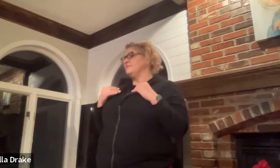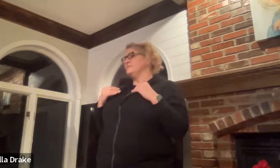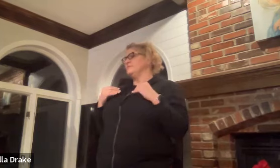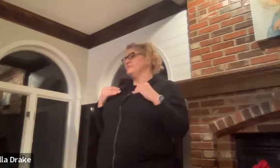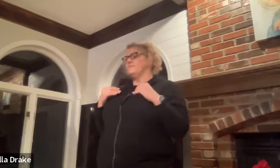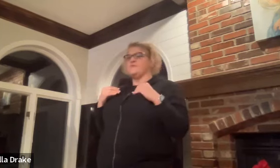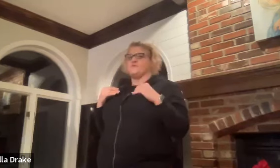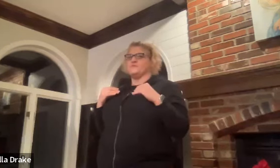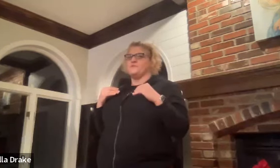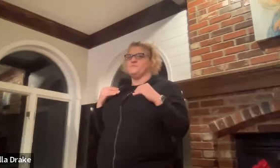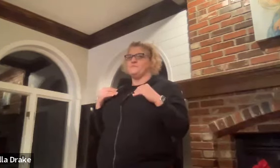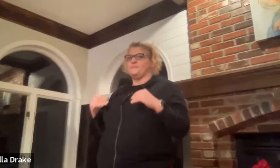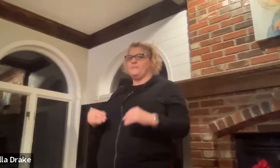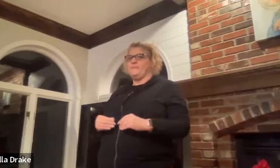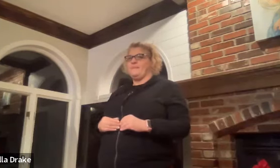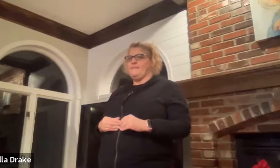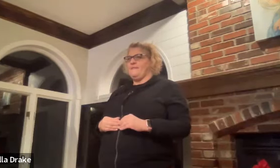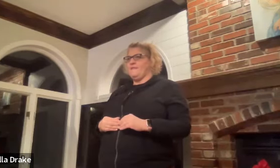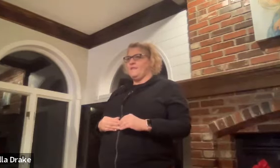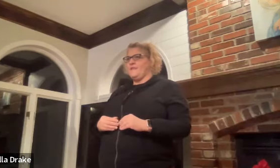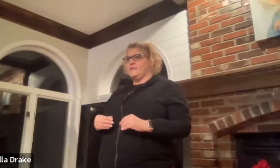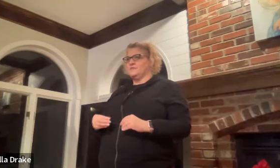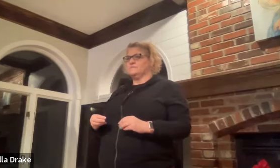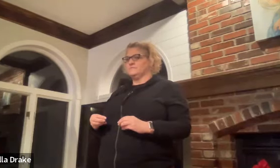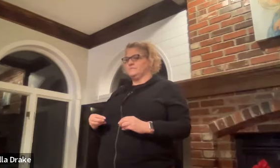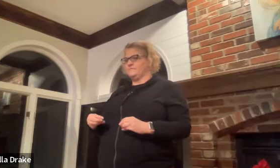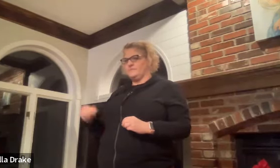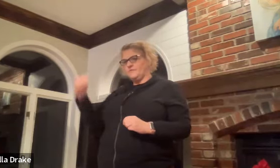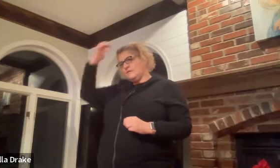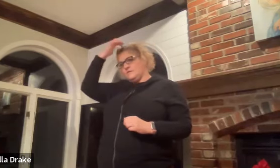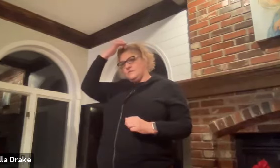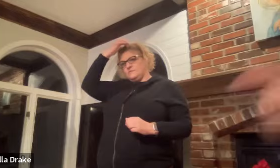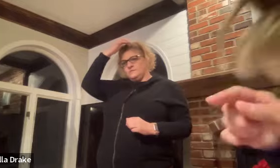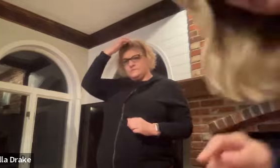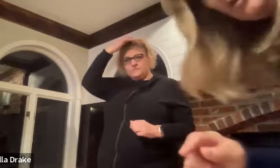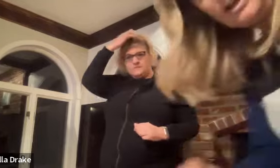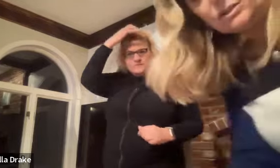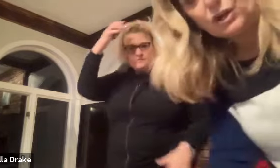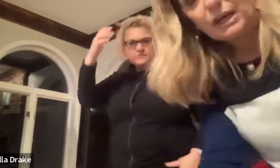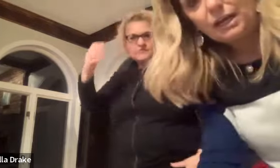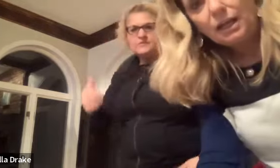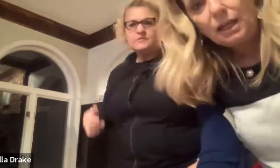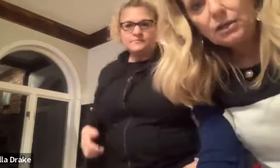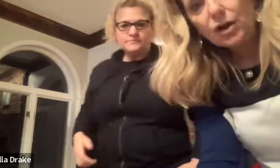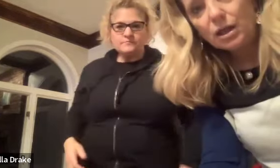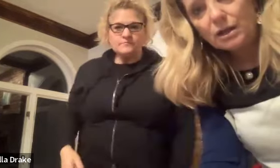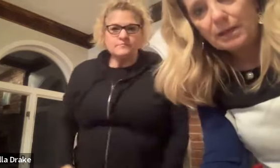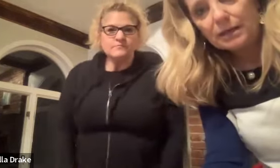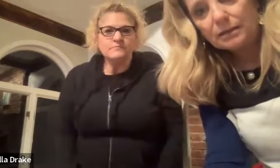before we start no i don't think so um those of you that are on screen you're all automatically